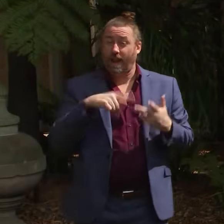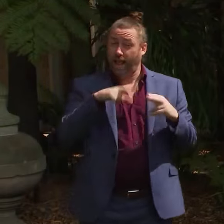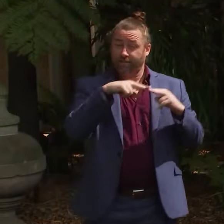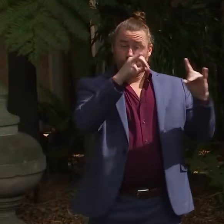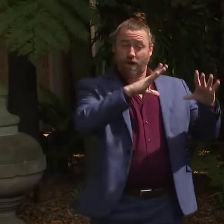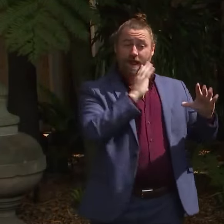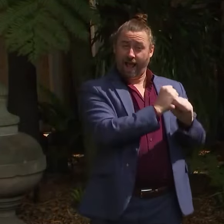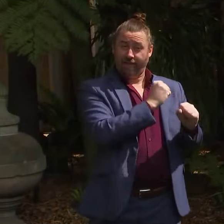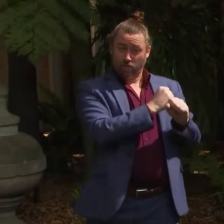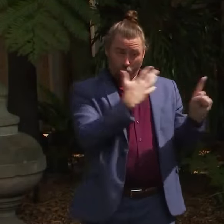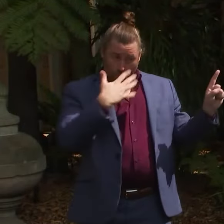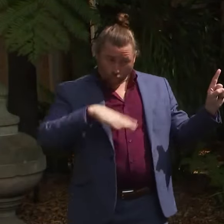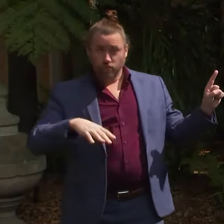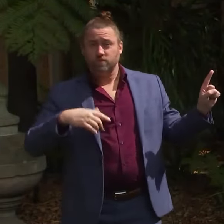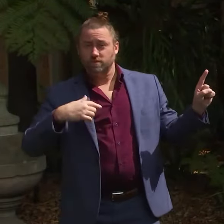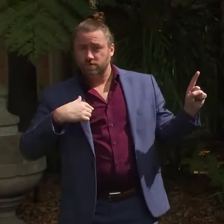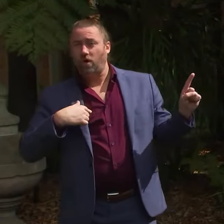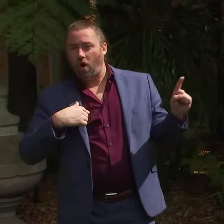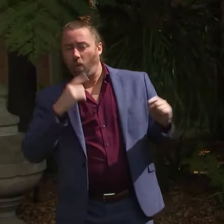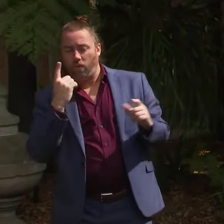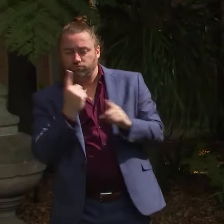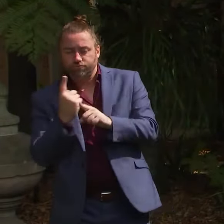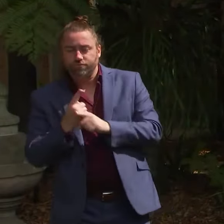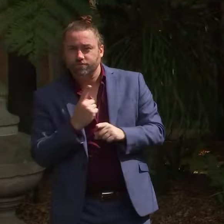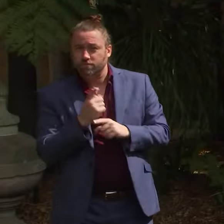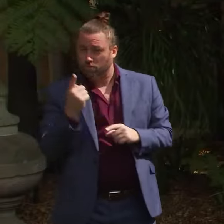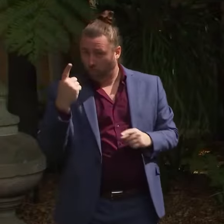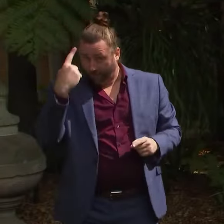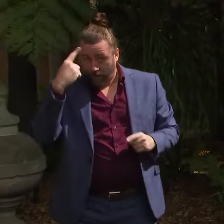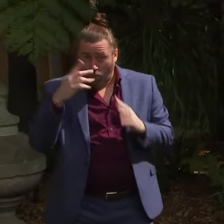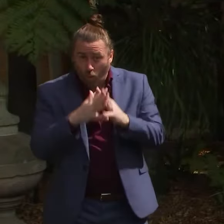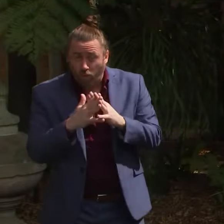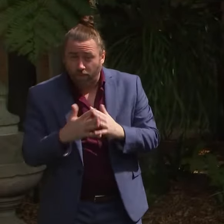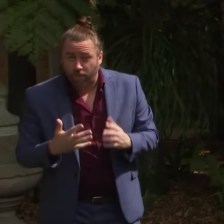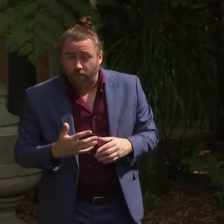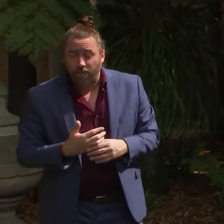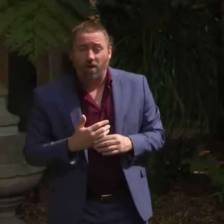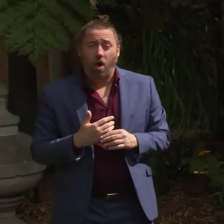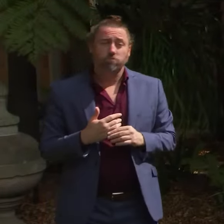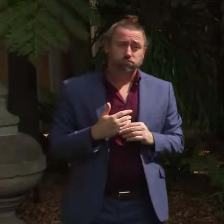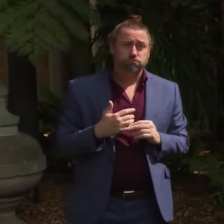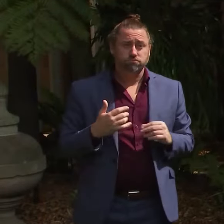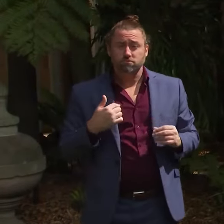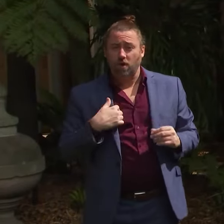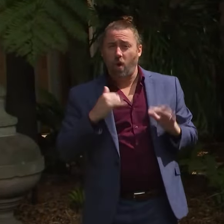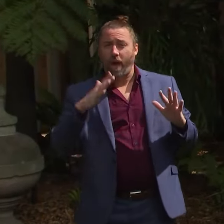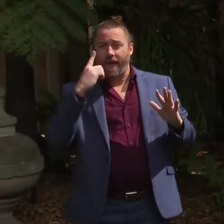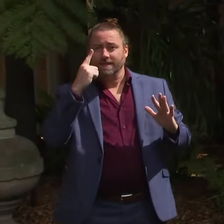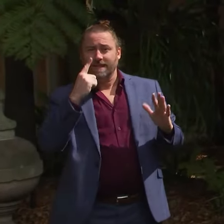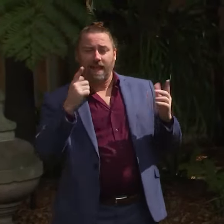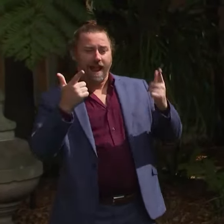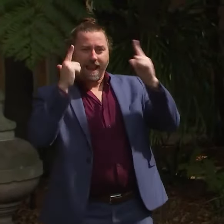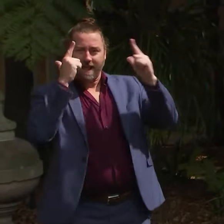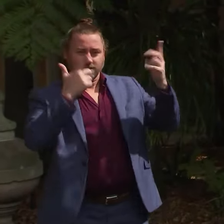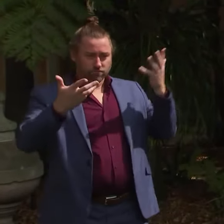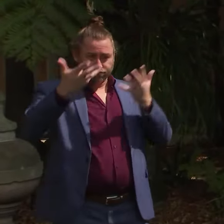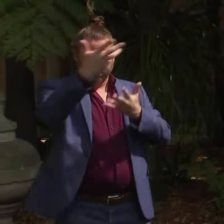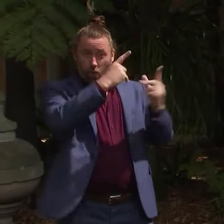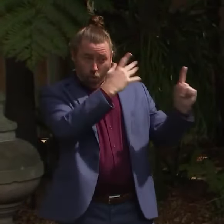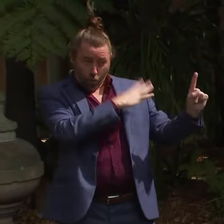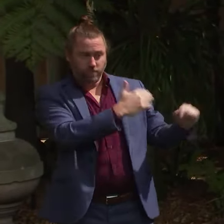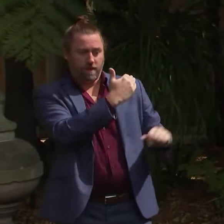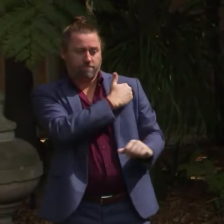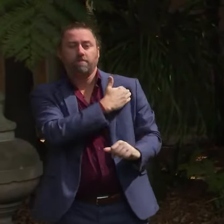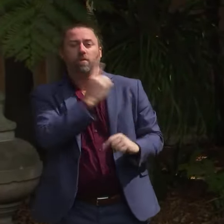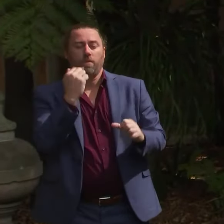from, by the, uh, Cabinet. So, sounds successful. Well, we, we'll wait to have that discussion with the AHPPC.